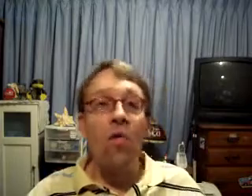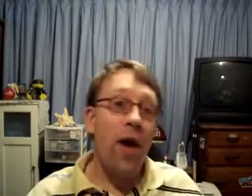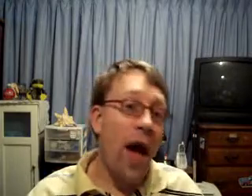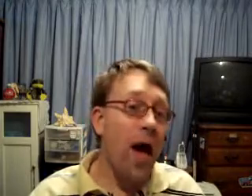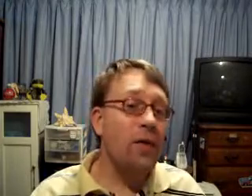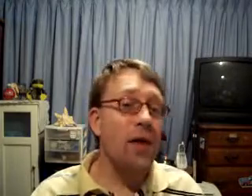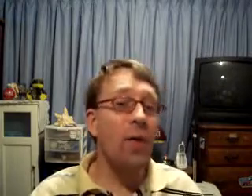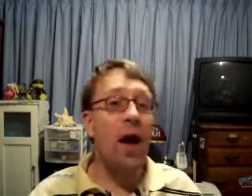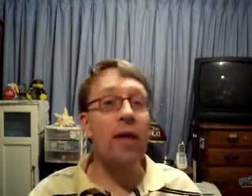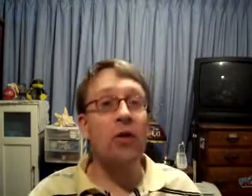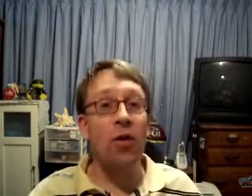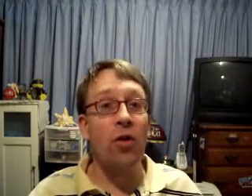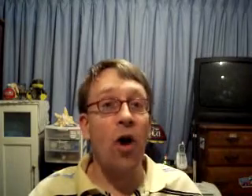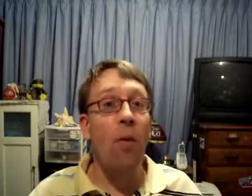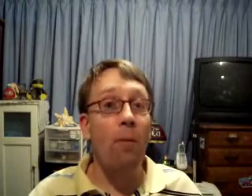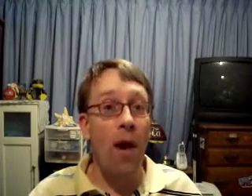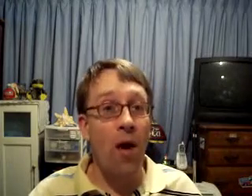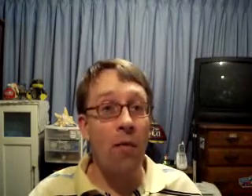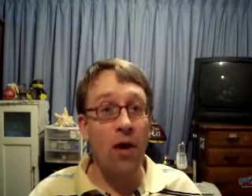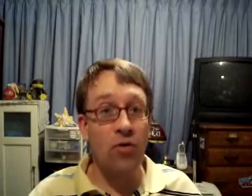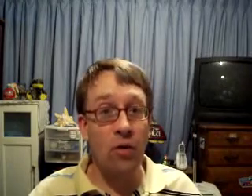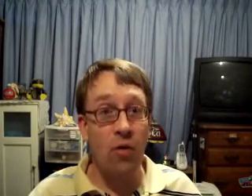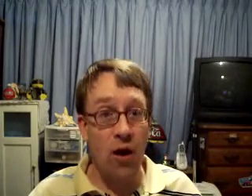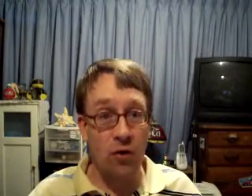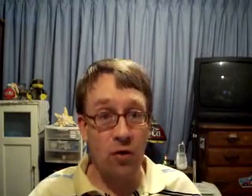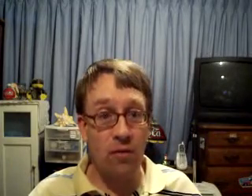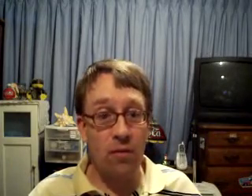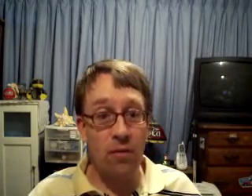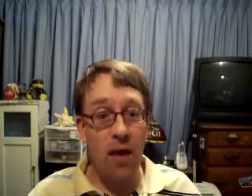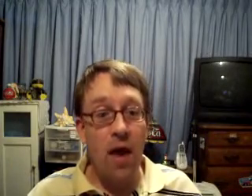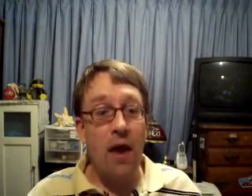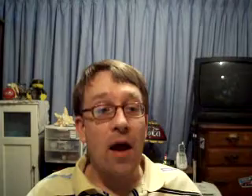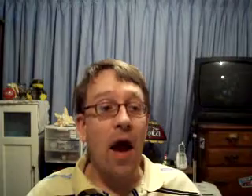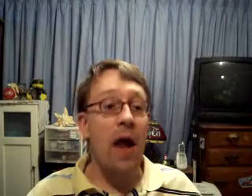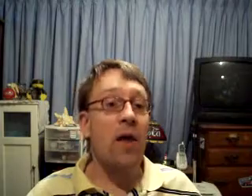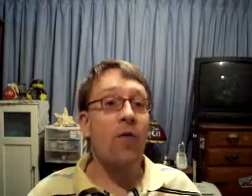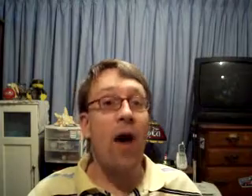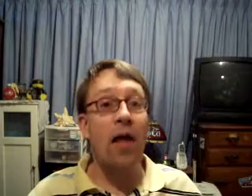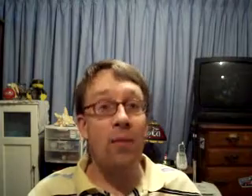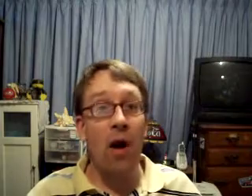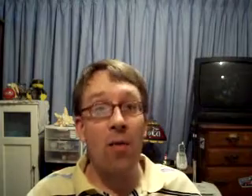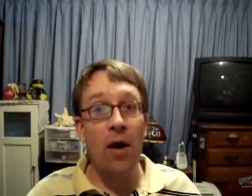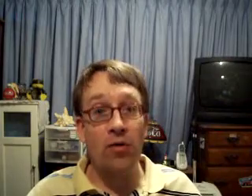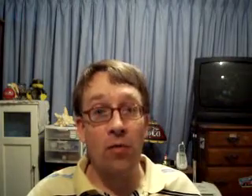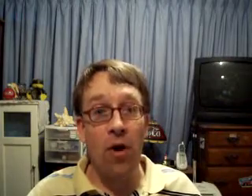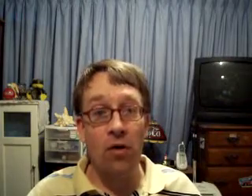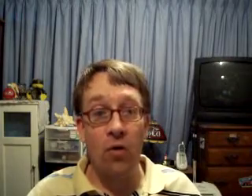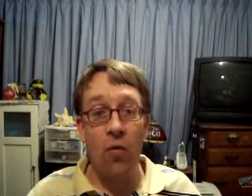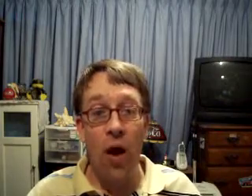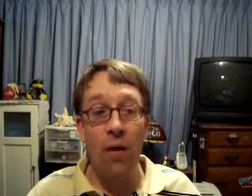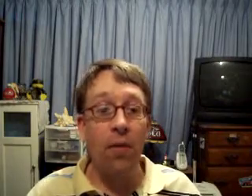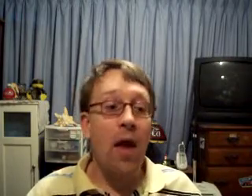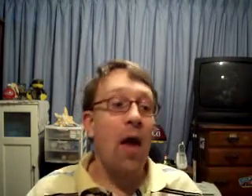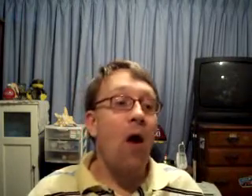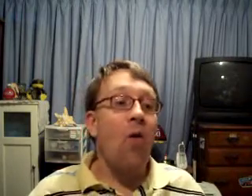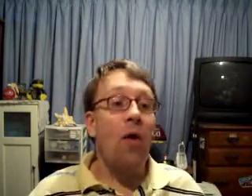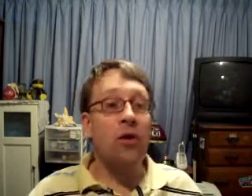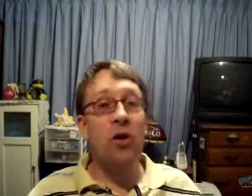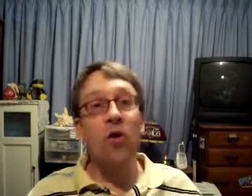we have something on this earth called barometric pressure. Now, how do you find the barometric pressure? Well, what you